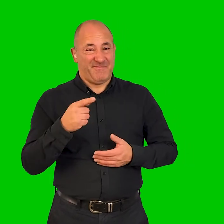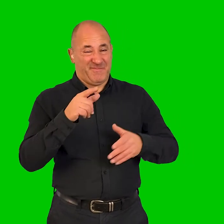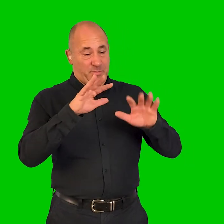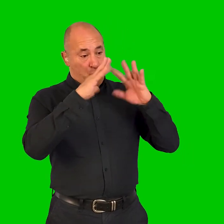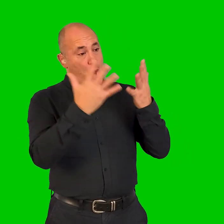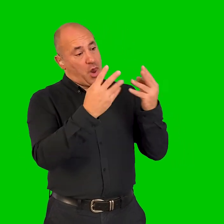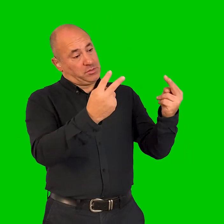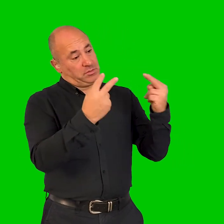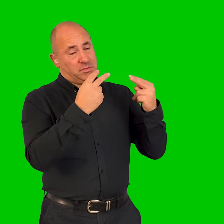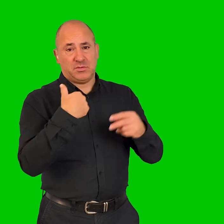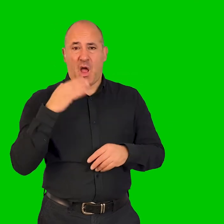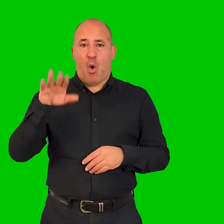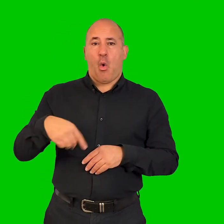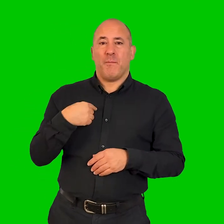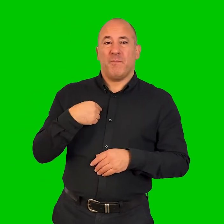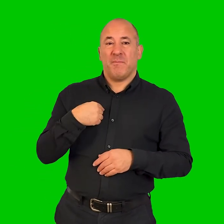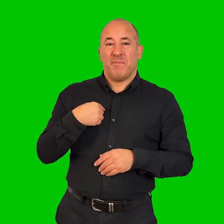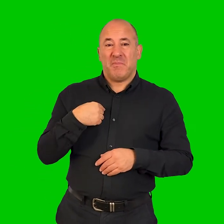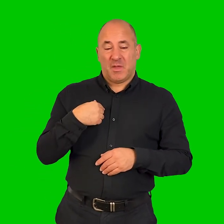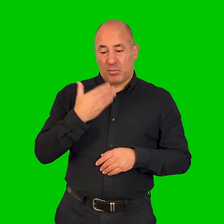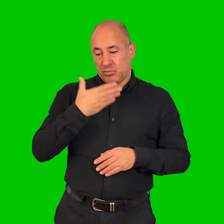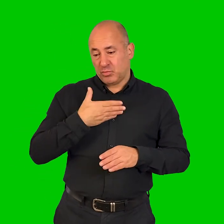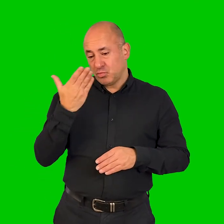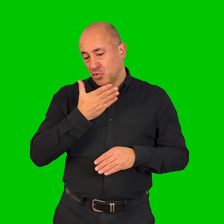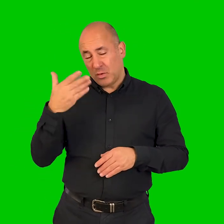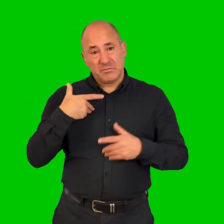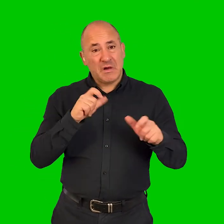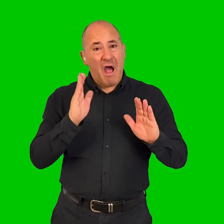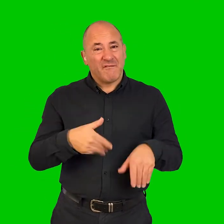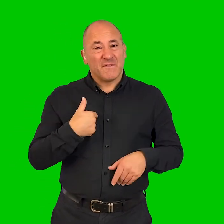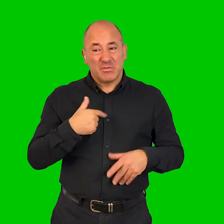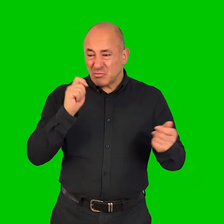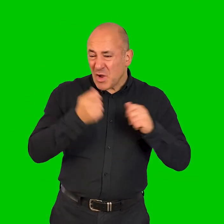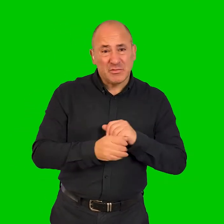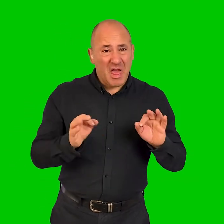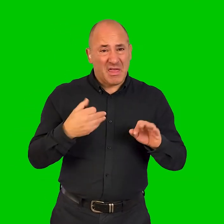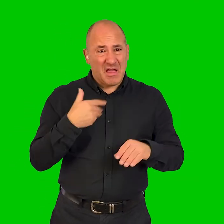But to the rest of the world, at home, I still had to go to school, there wasn't any change, you know.